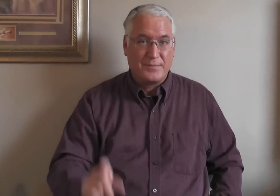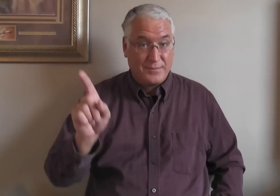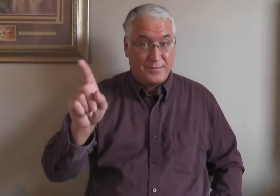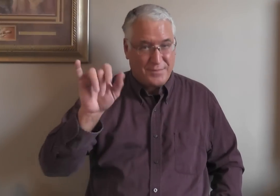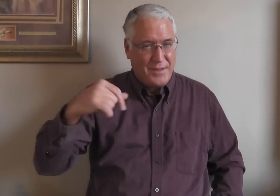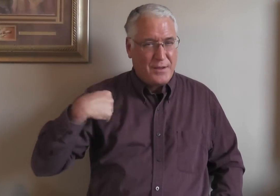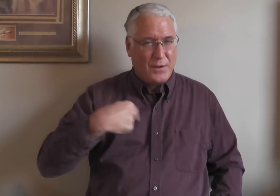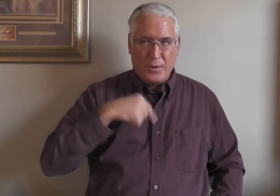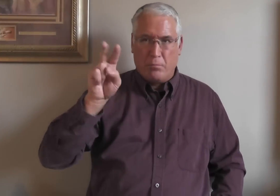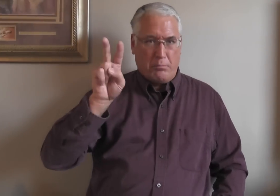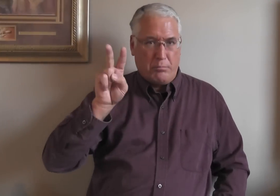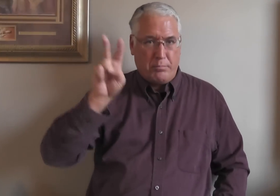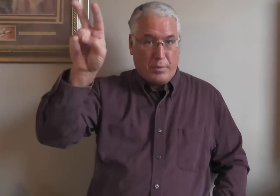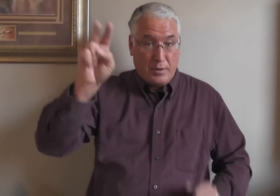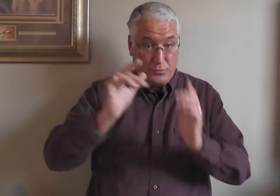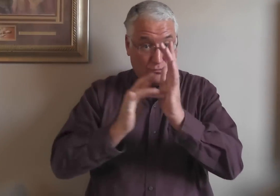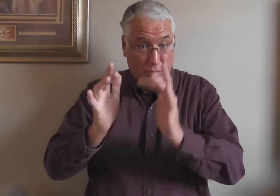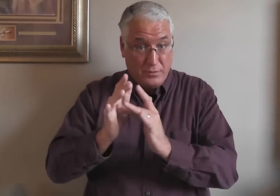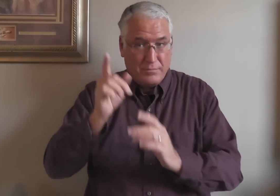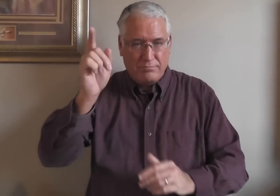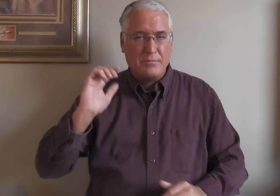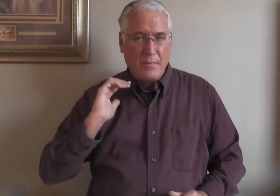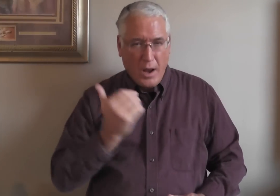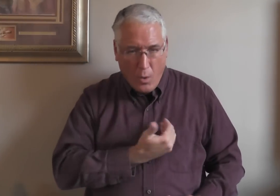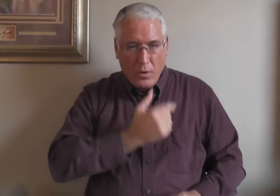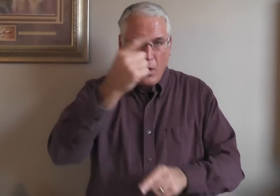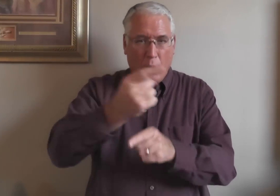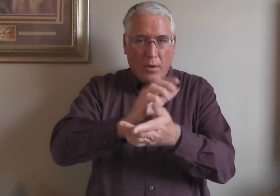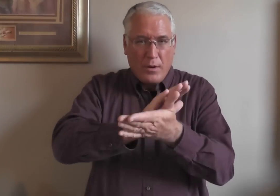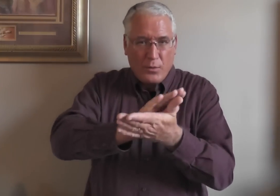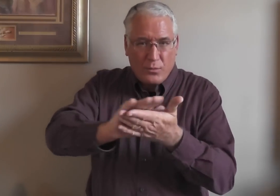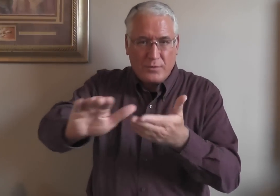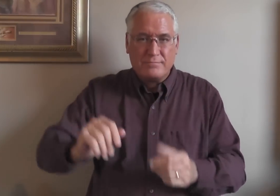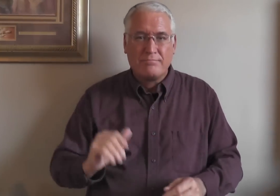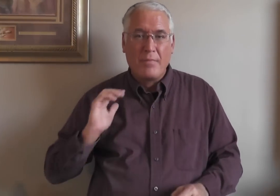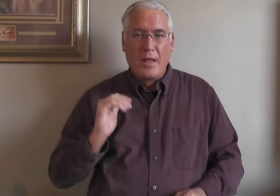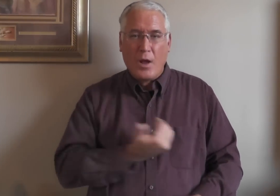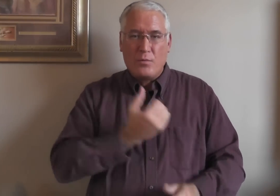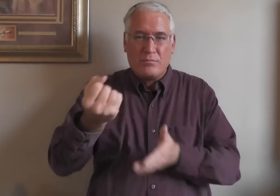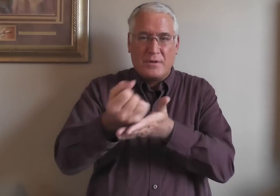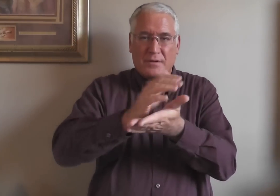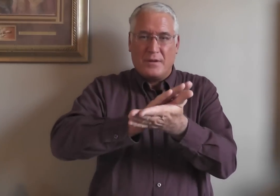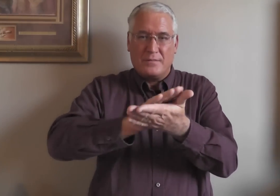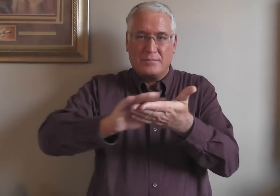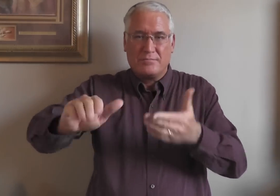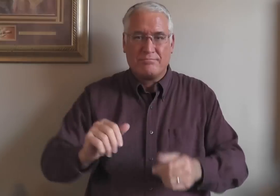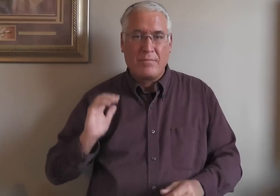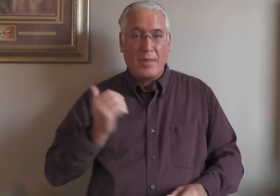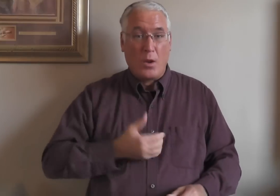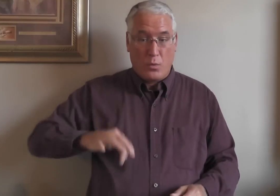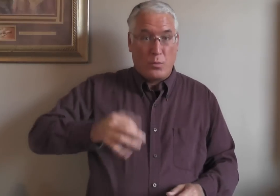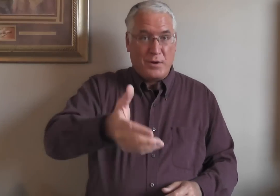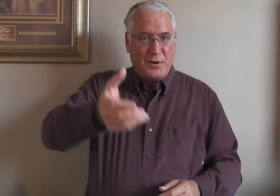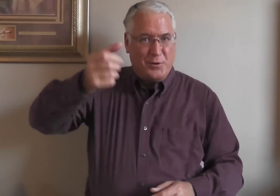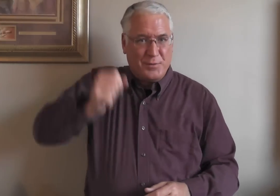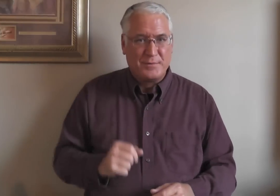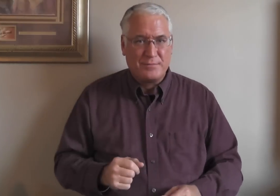That, we plug into Jesus. He is our righteousness. He is our sanctification, our redemption.